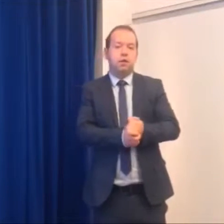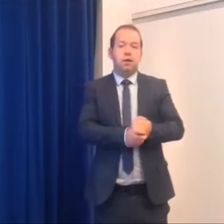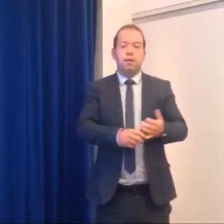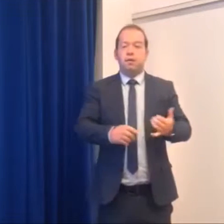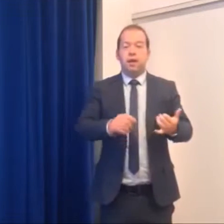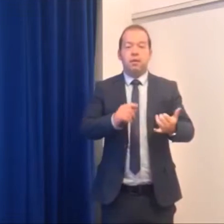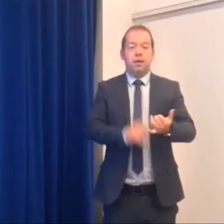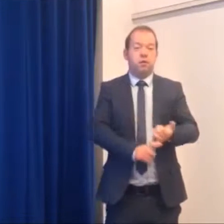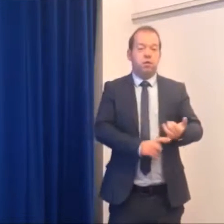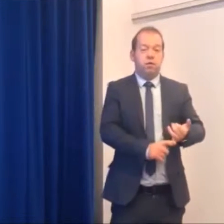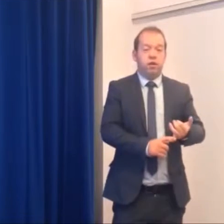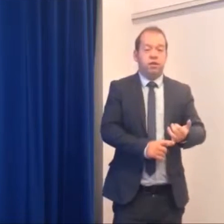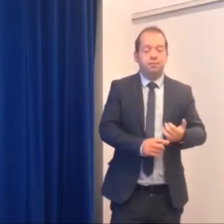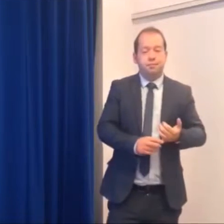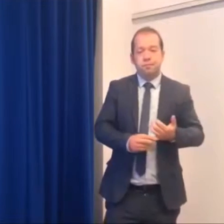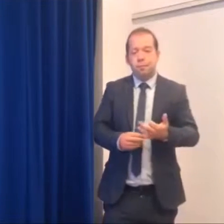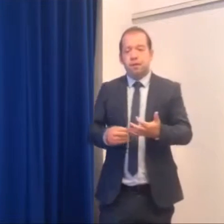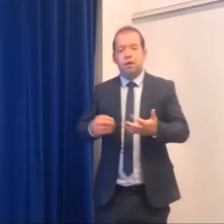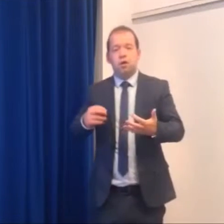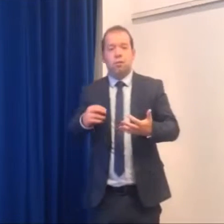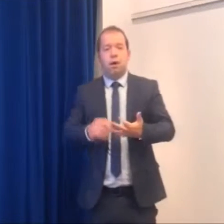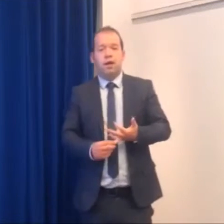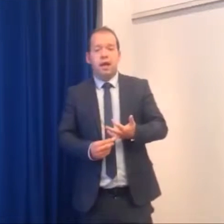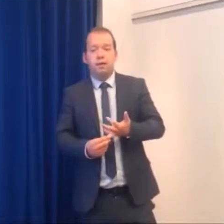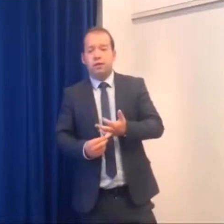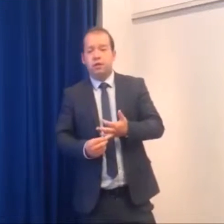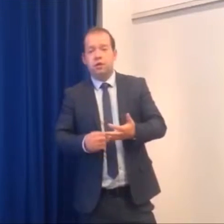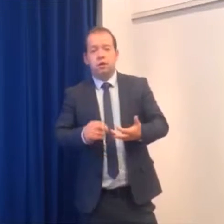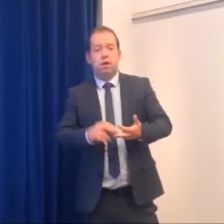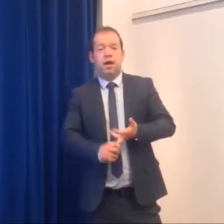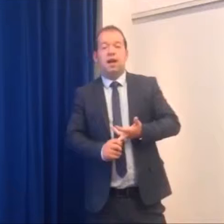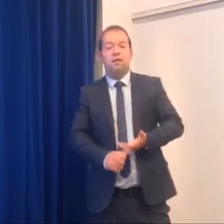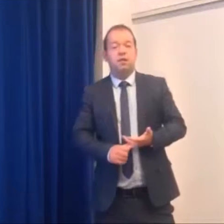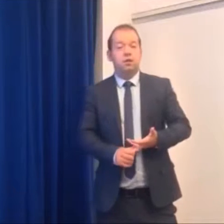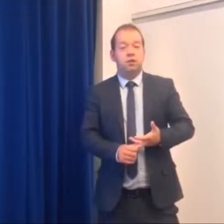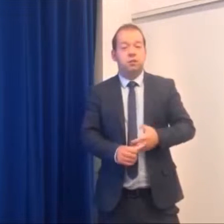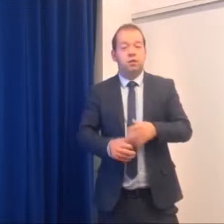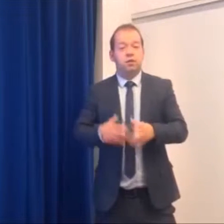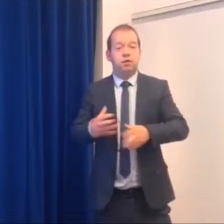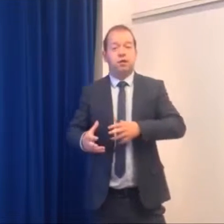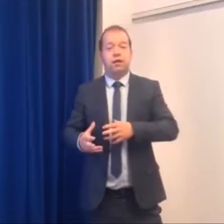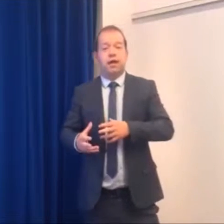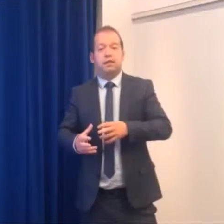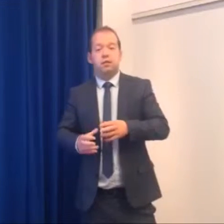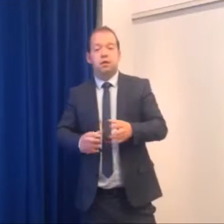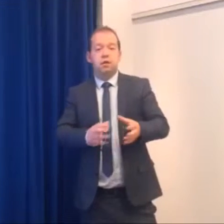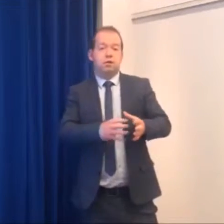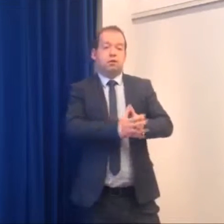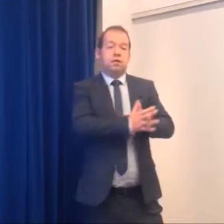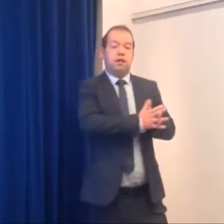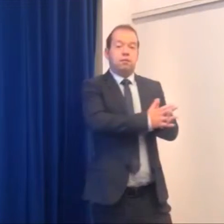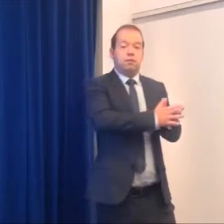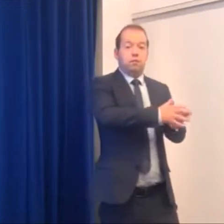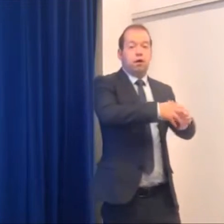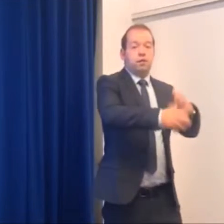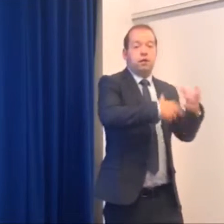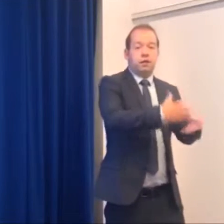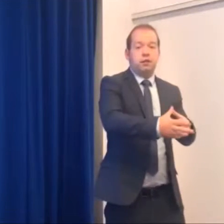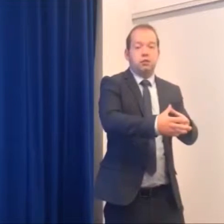I explain my tone of voice you know body language why I left the customer and stuff like that so tell them obviously I've got things